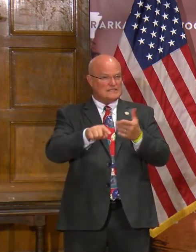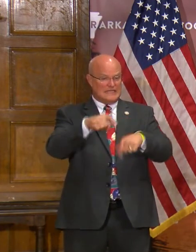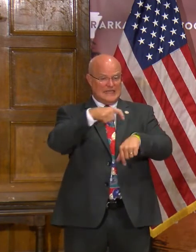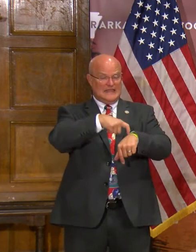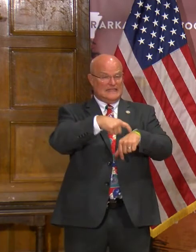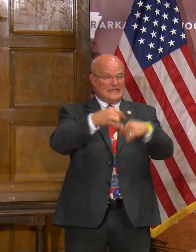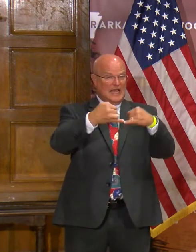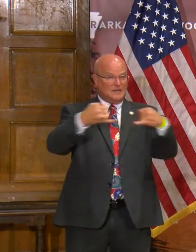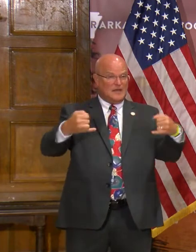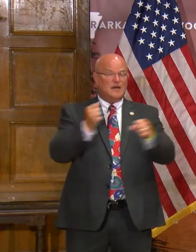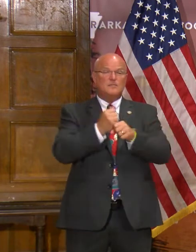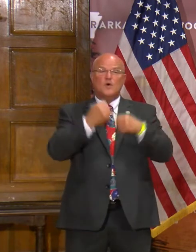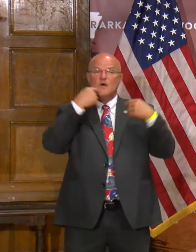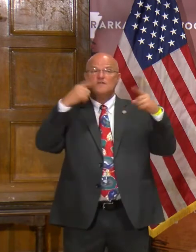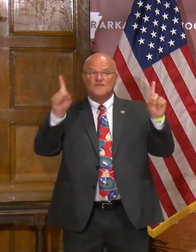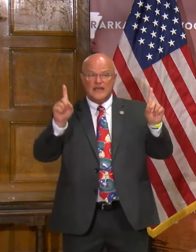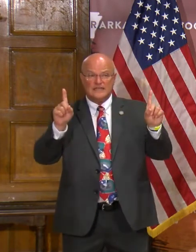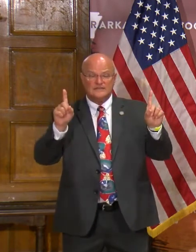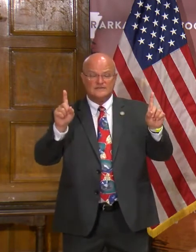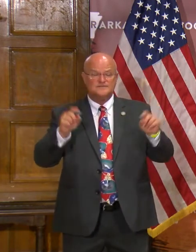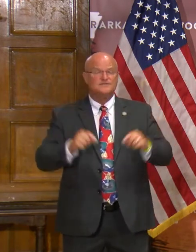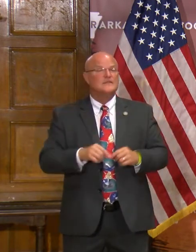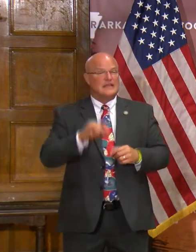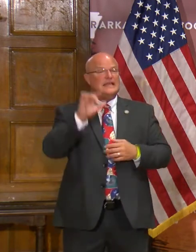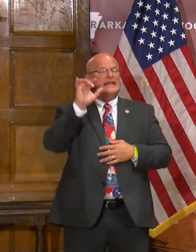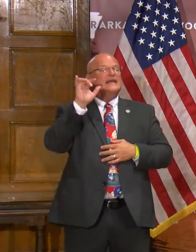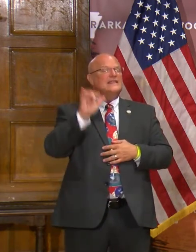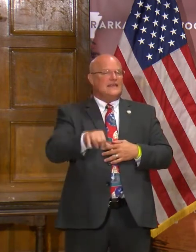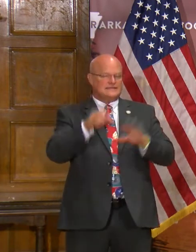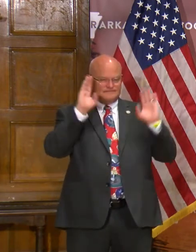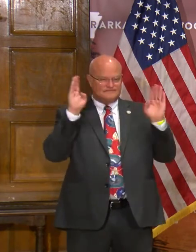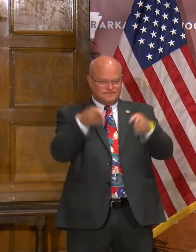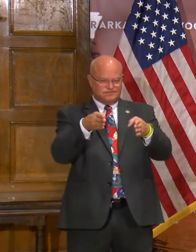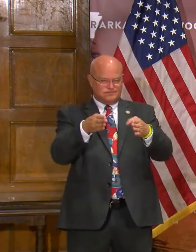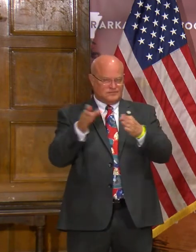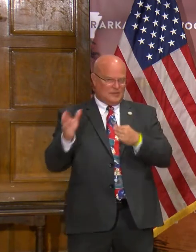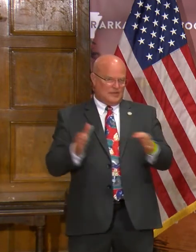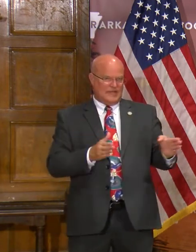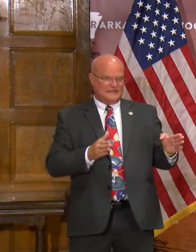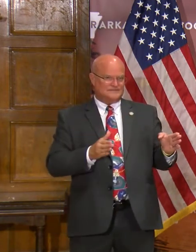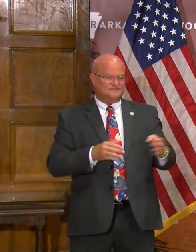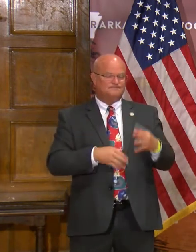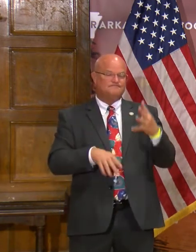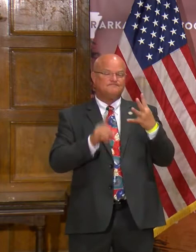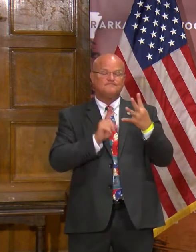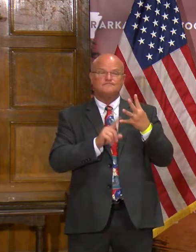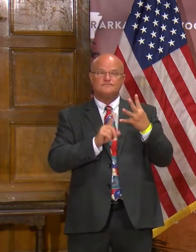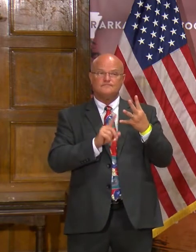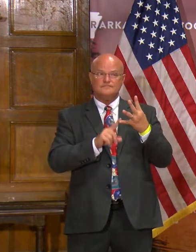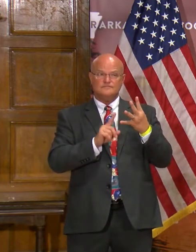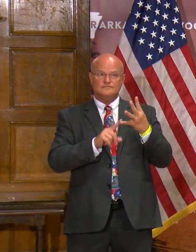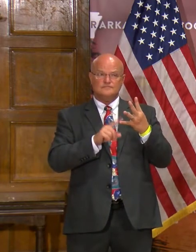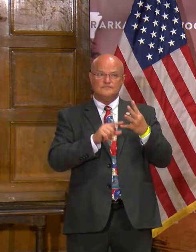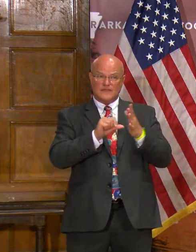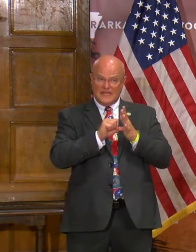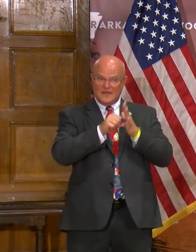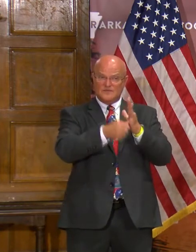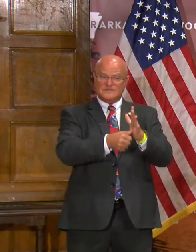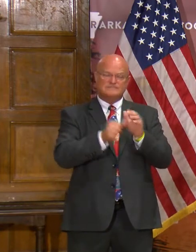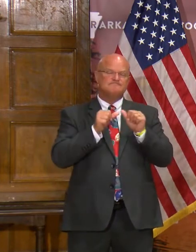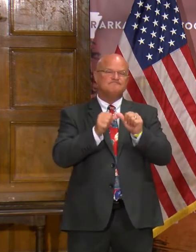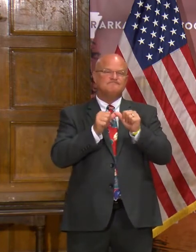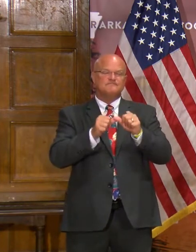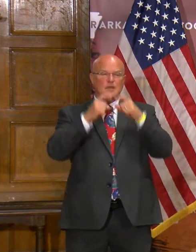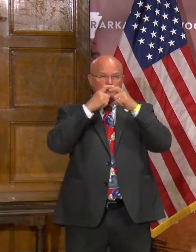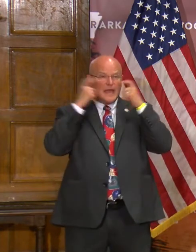trying to make them more effective and meaningful. That is a focus of our strategy. Fourth is to emphasize continued